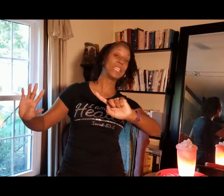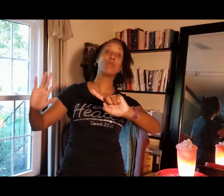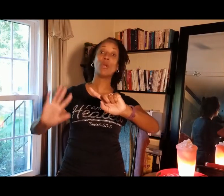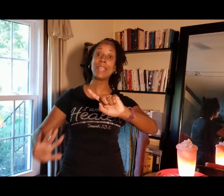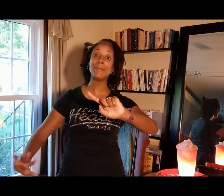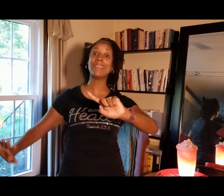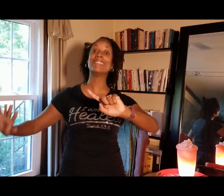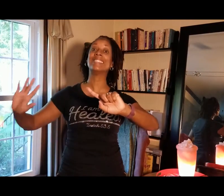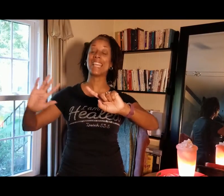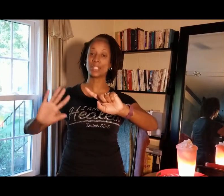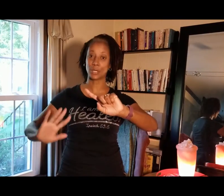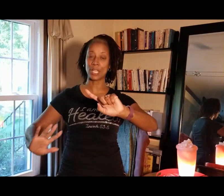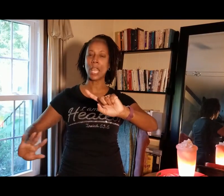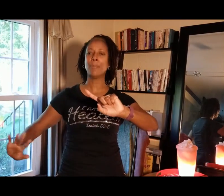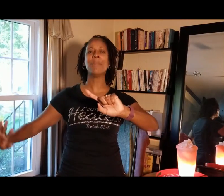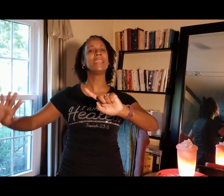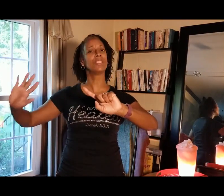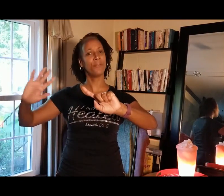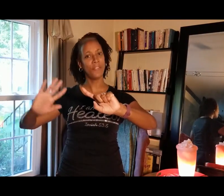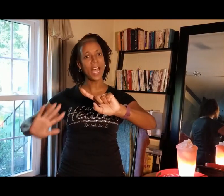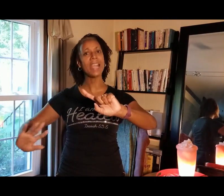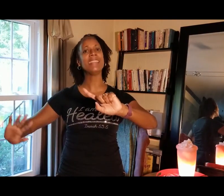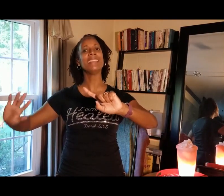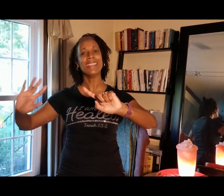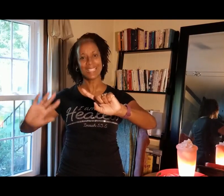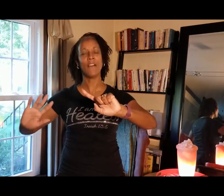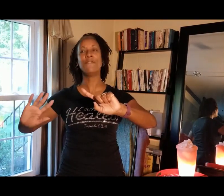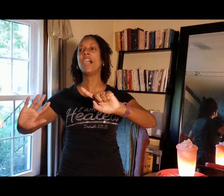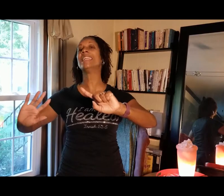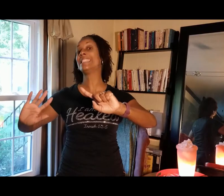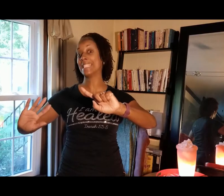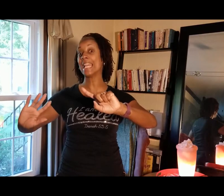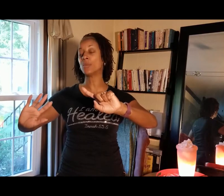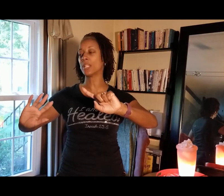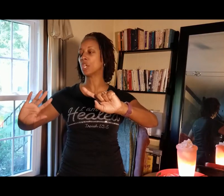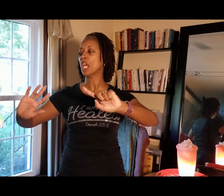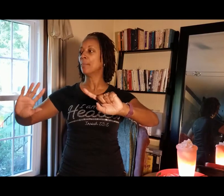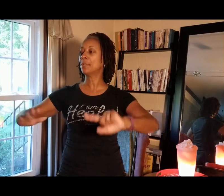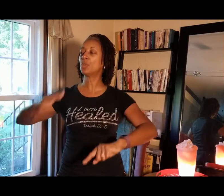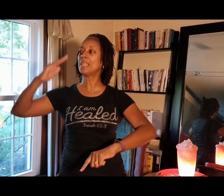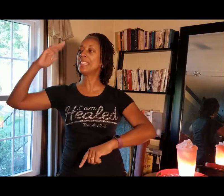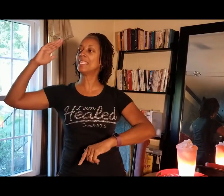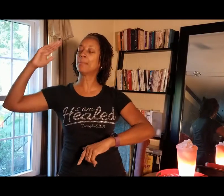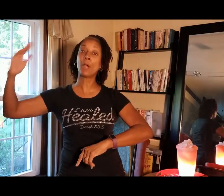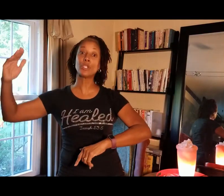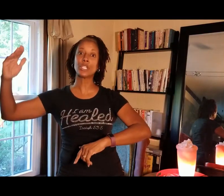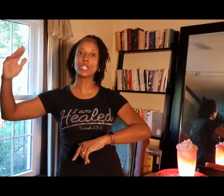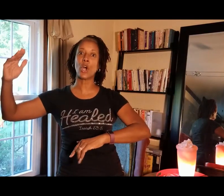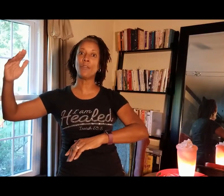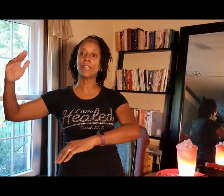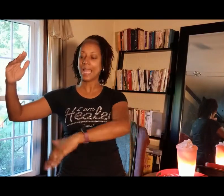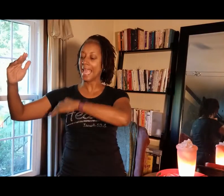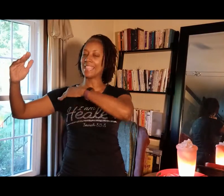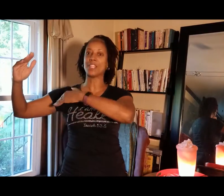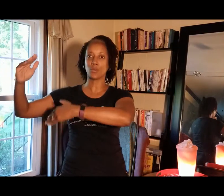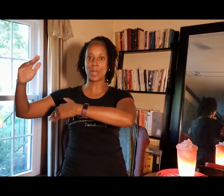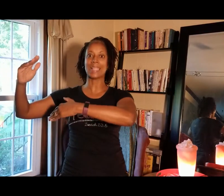the Arabian desert makes a fine, a fine sandwich between the Persian Gulf and the red